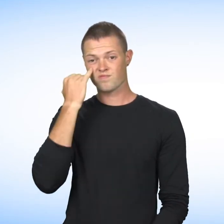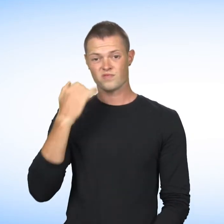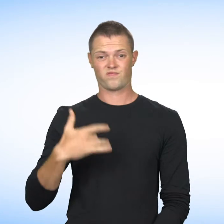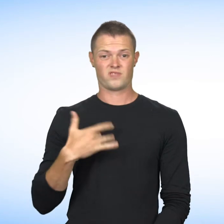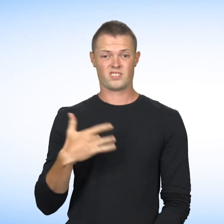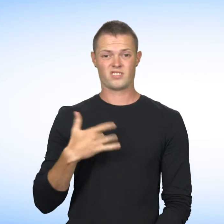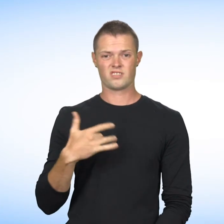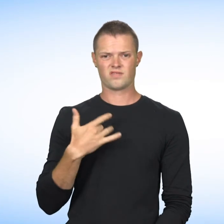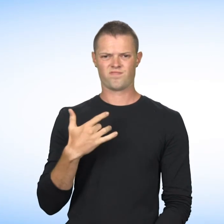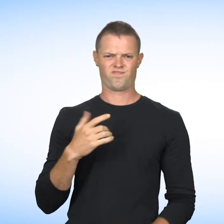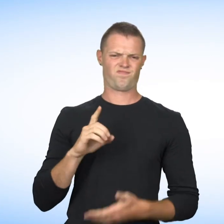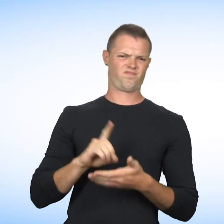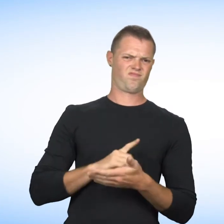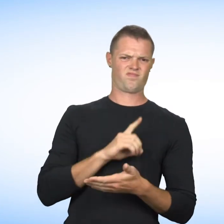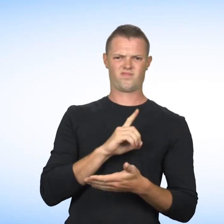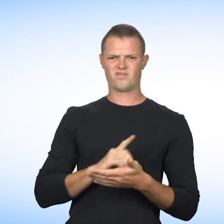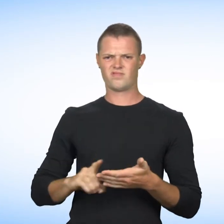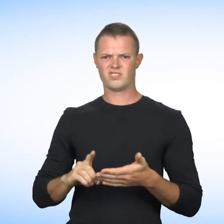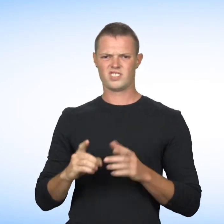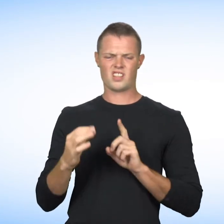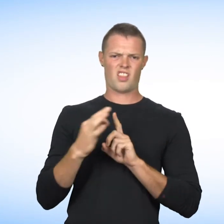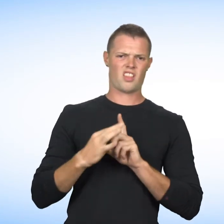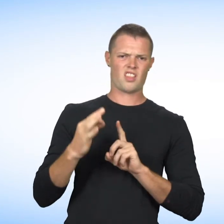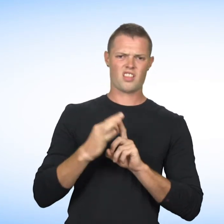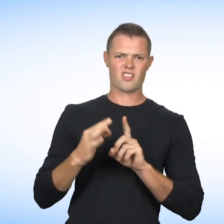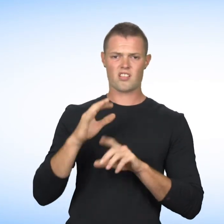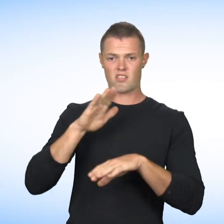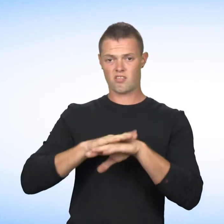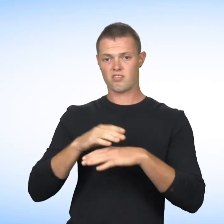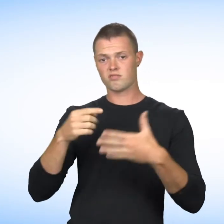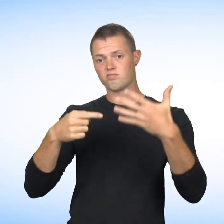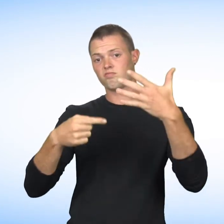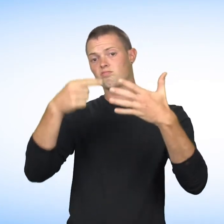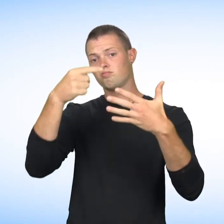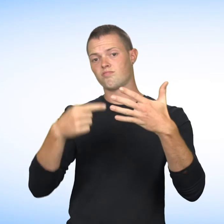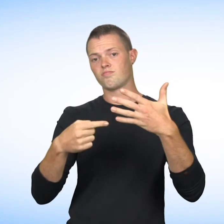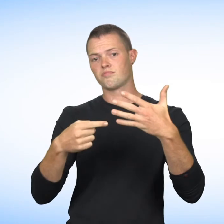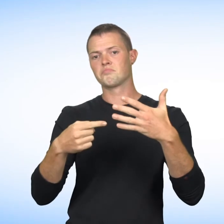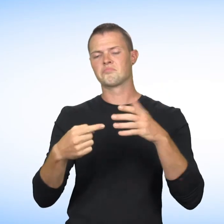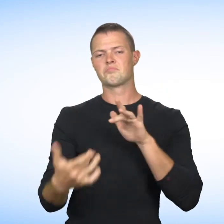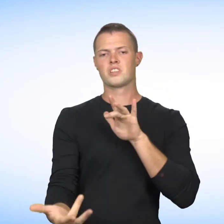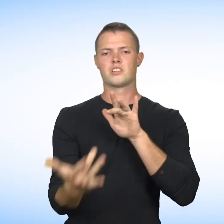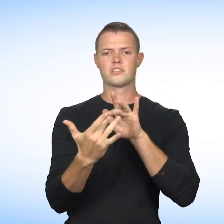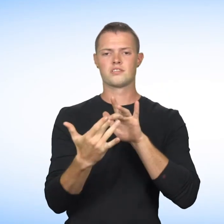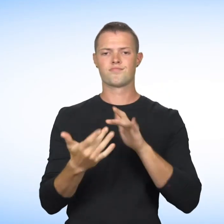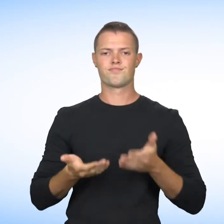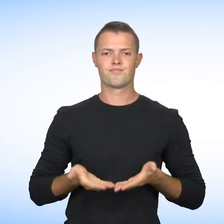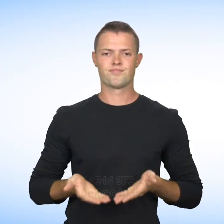If you believe you have been a victim of discrimination or harassment based on this ground, contact us by